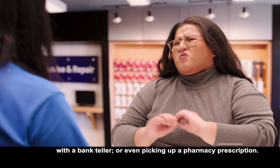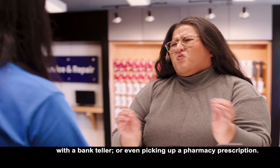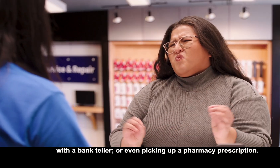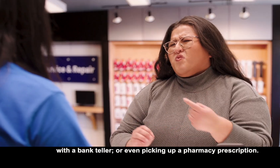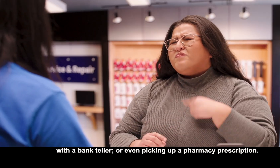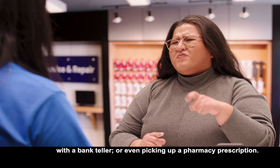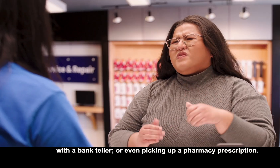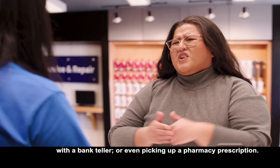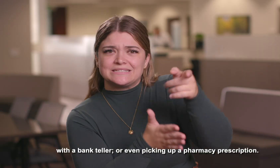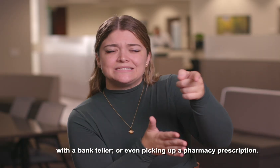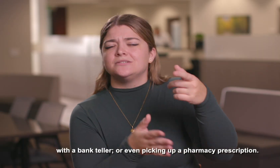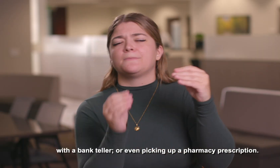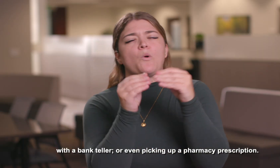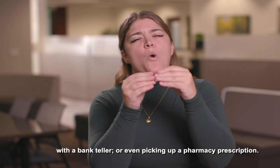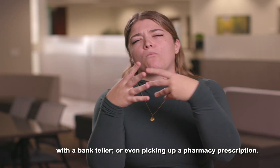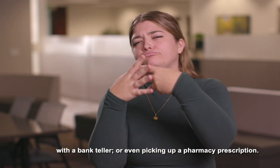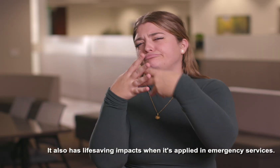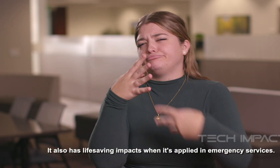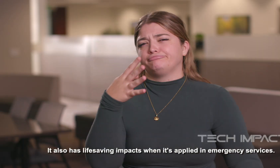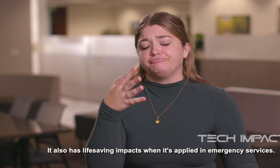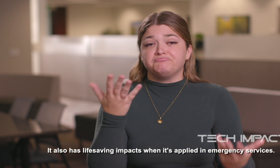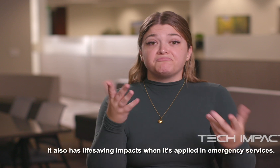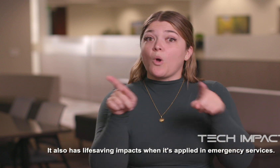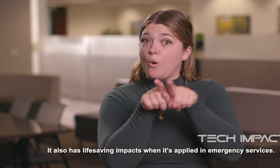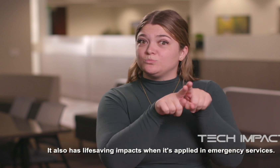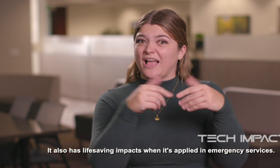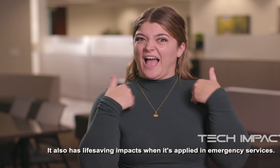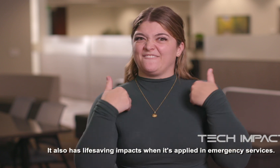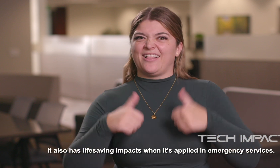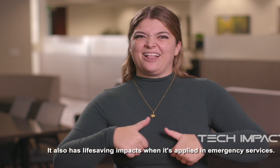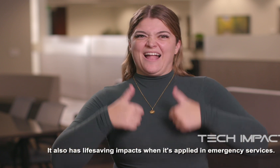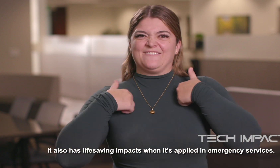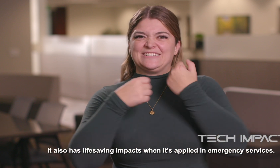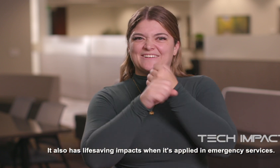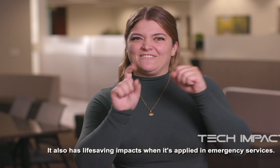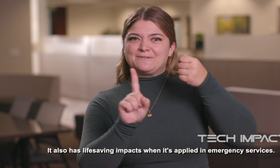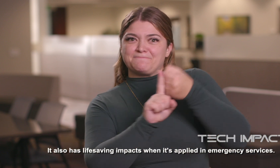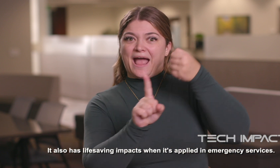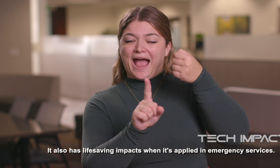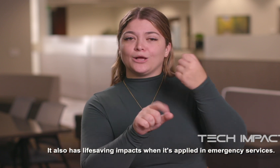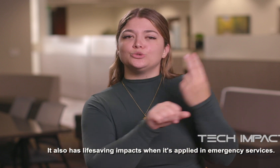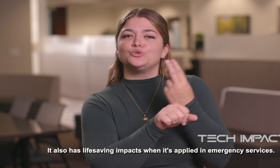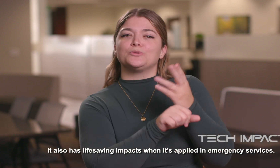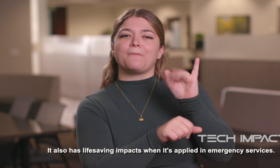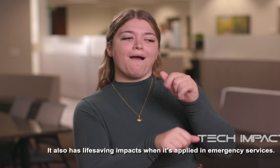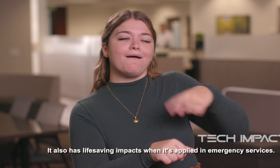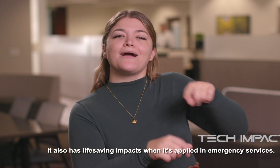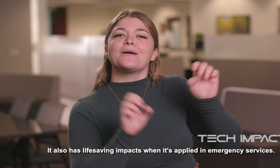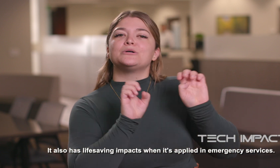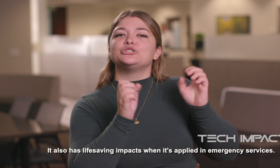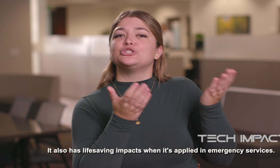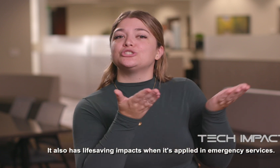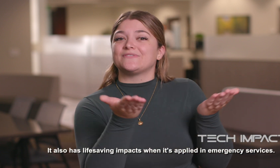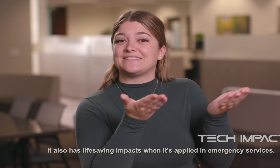picking up a pharmacy prescription. It also has life-saving impacts when it's applied in emergency services.